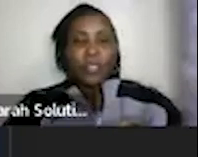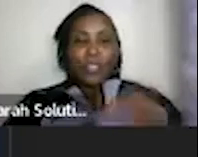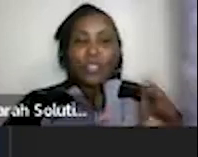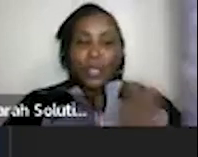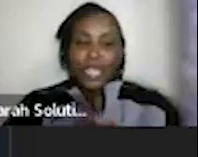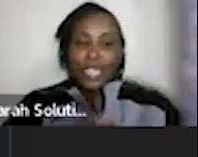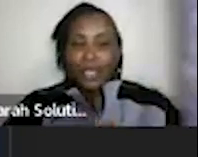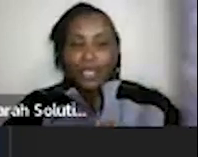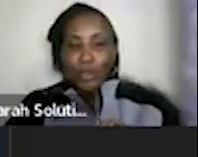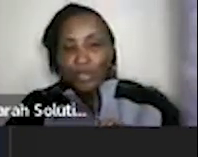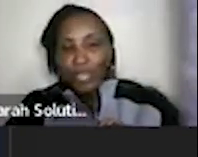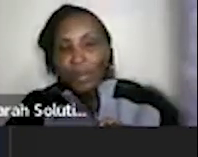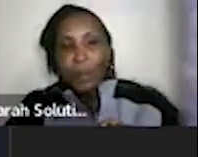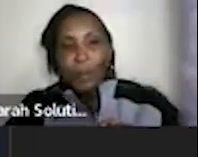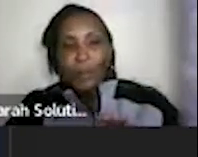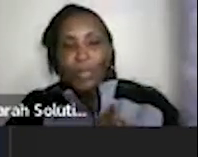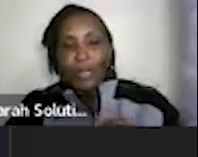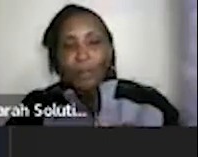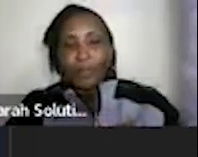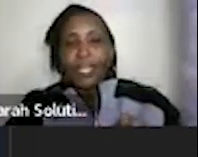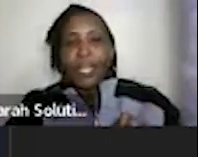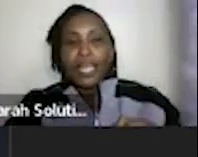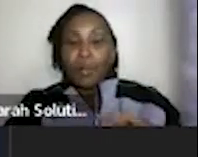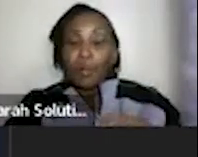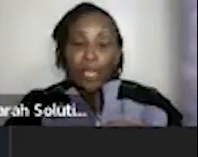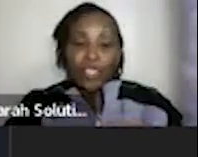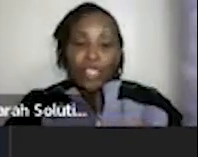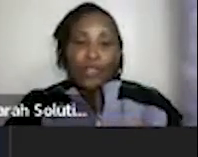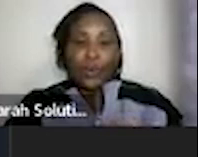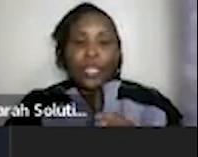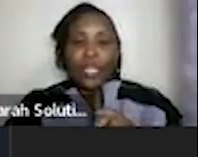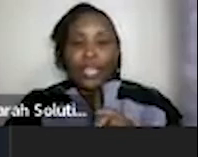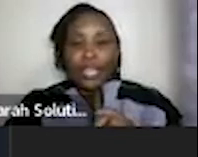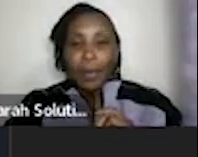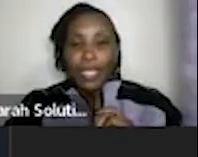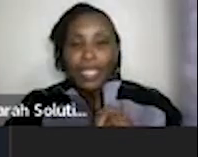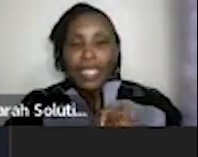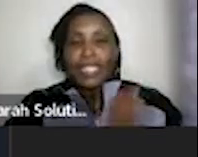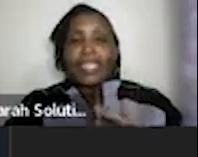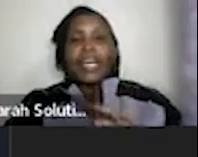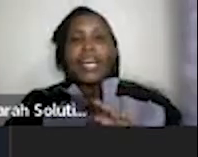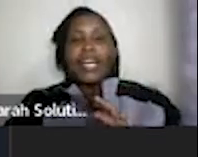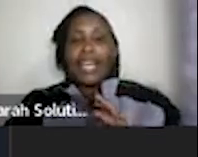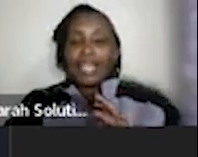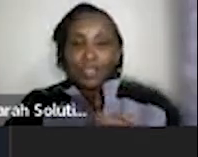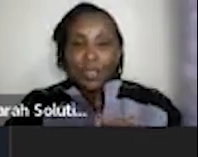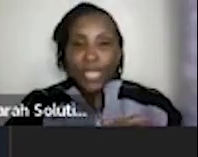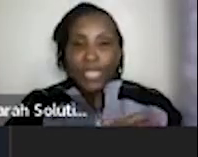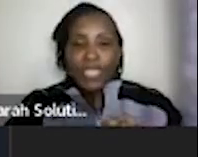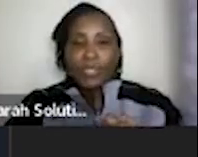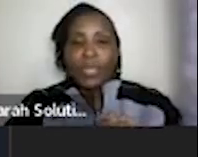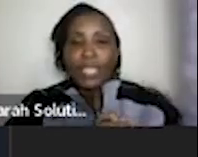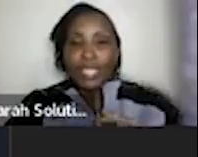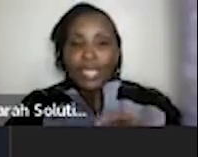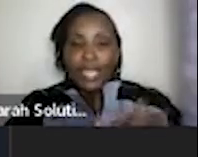god of course weekly they also offered our people um some people got a chance to win their carpet cleaning uh and their sofa